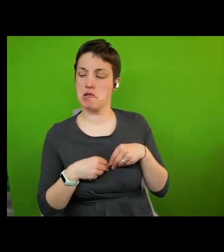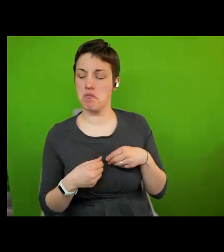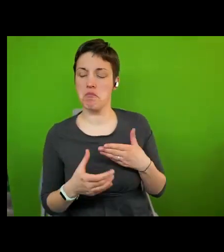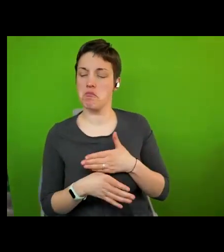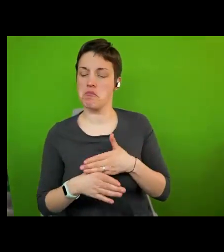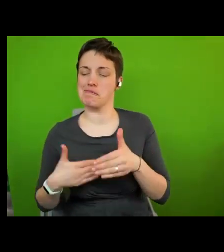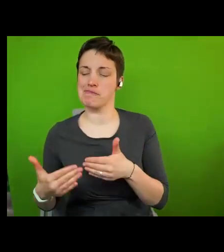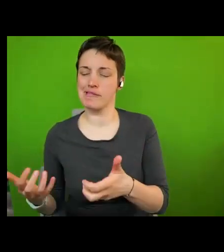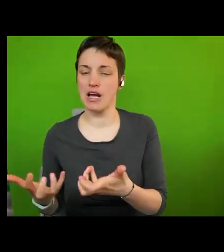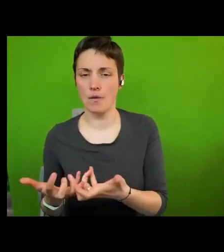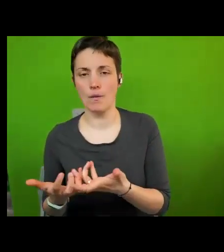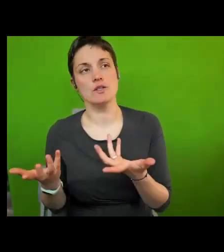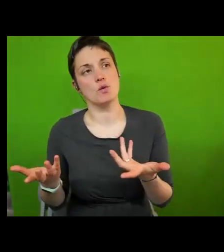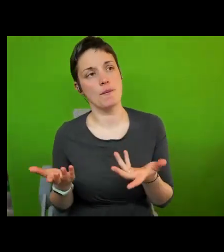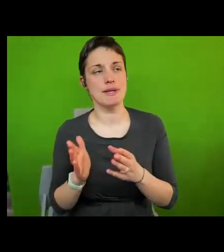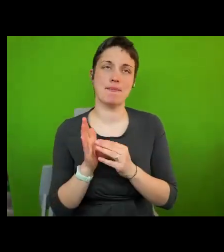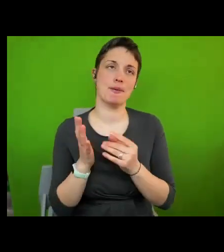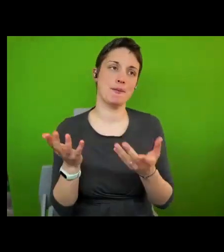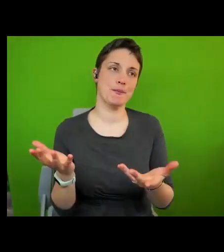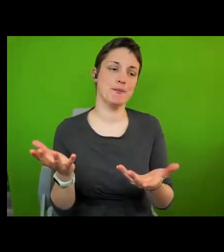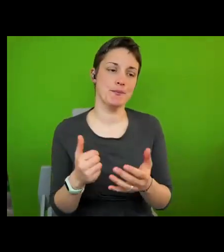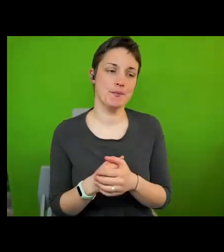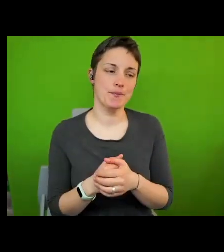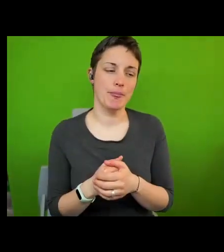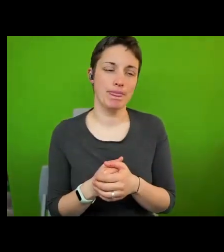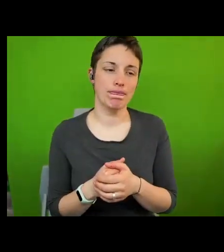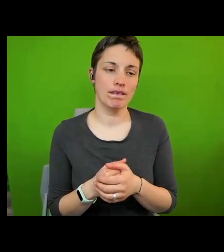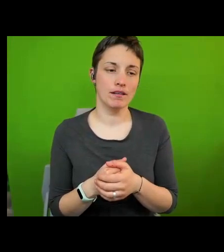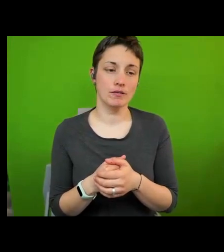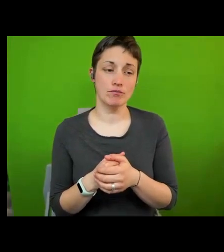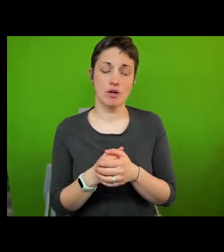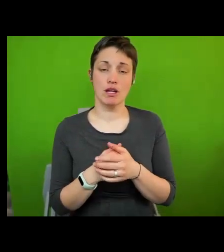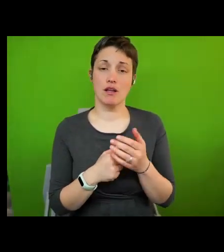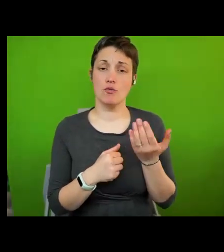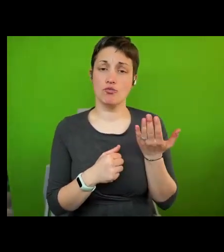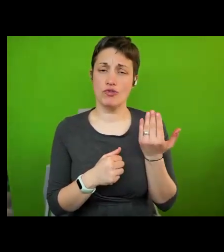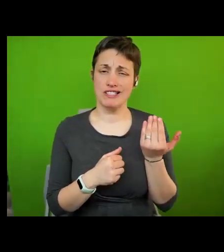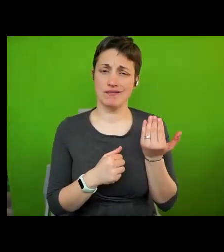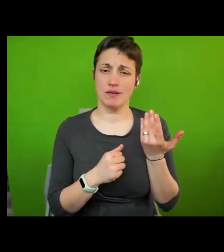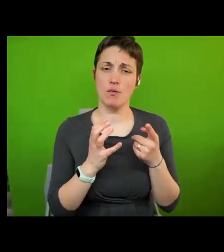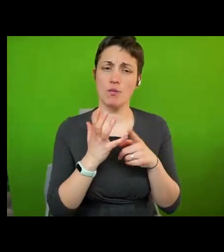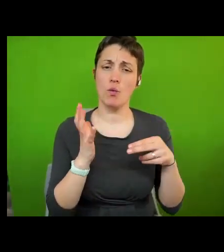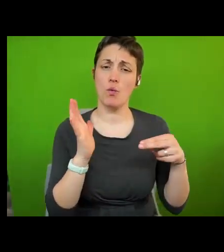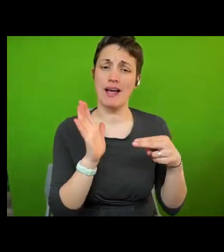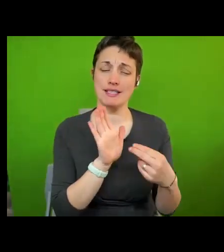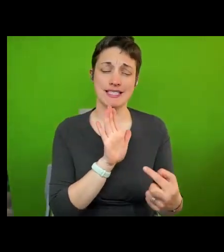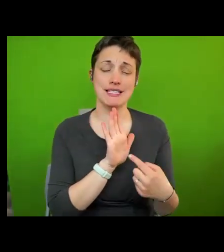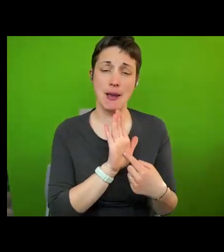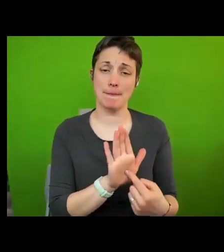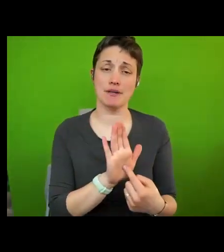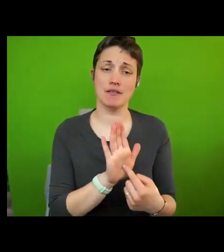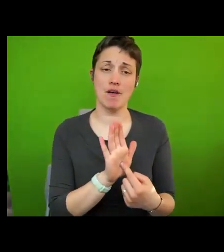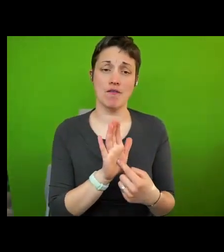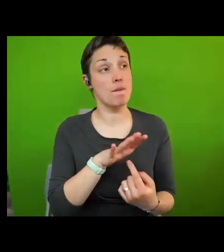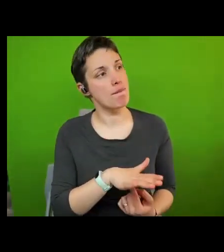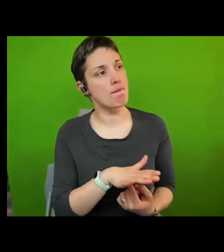interesting to note for example that the most recent uh statement by the u.n human rights council on the importance of human rights